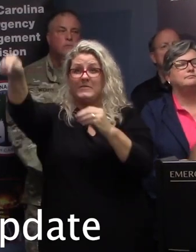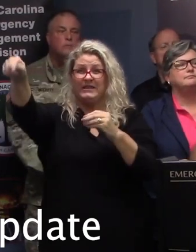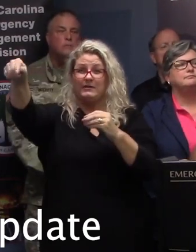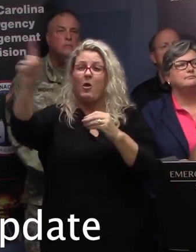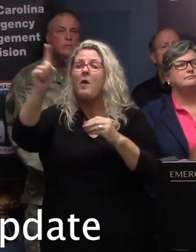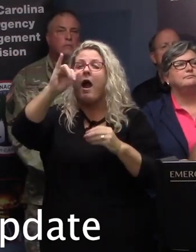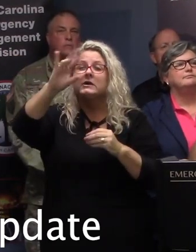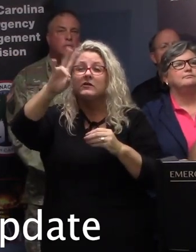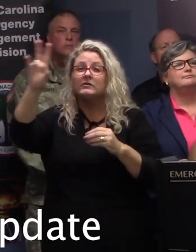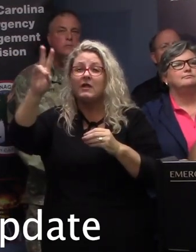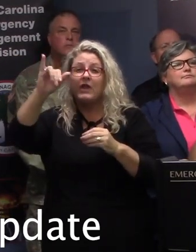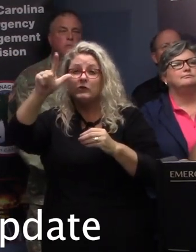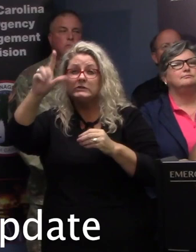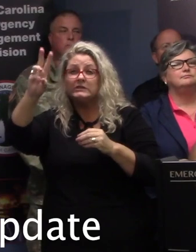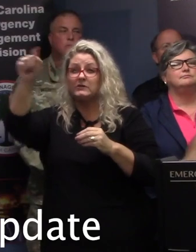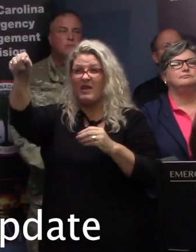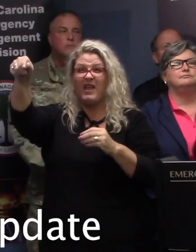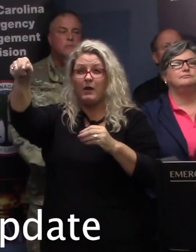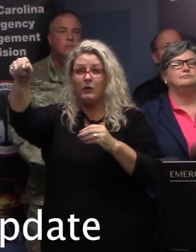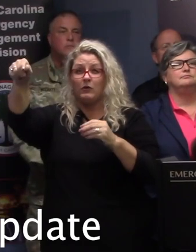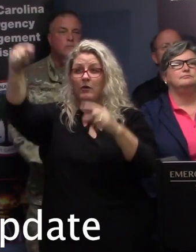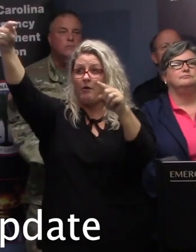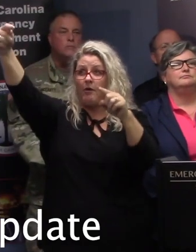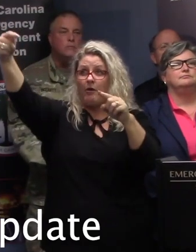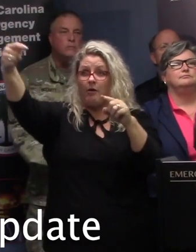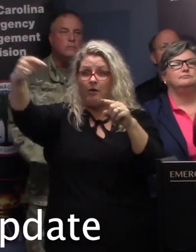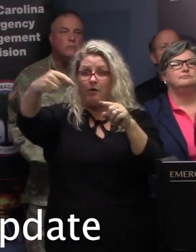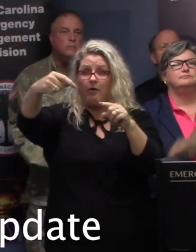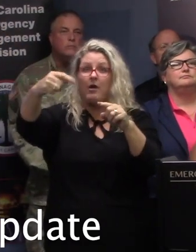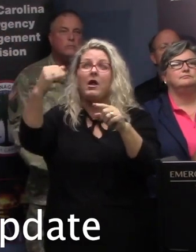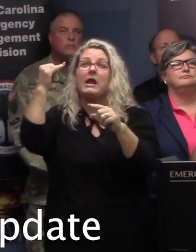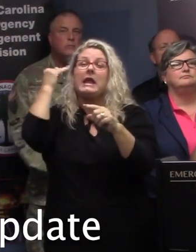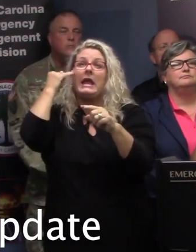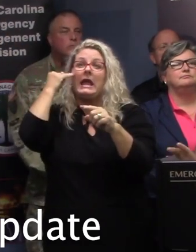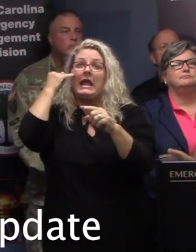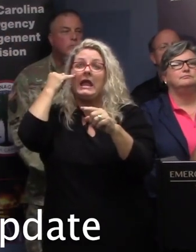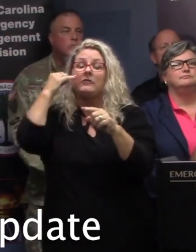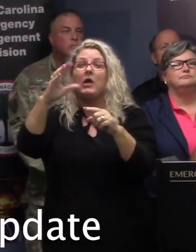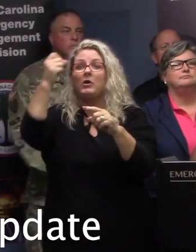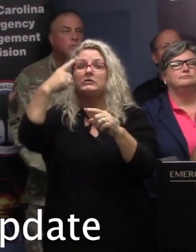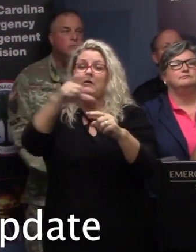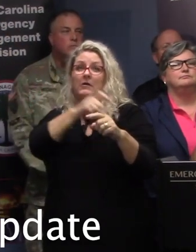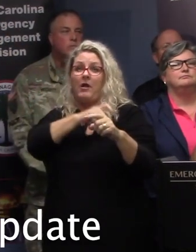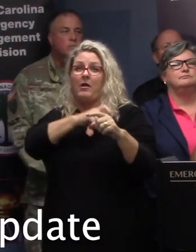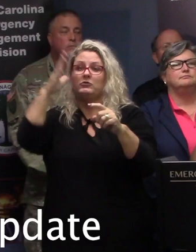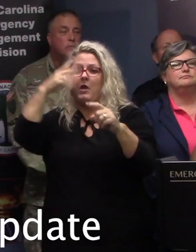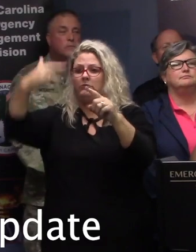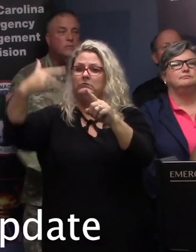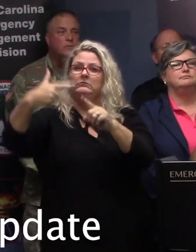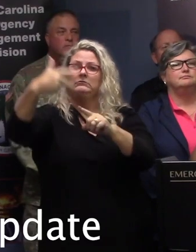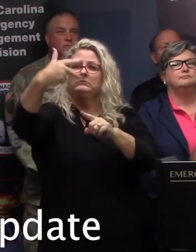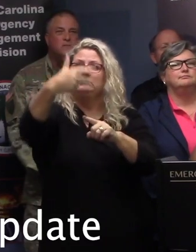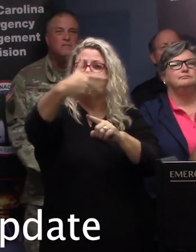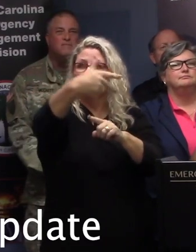of I-77, if the vehicles are in front of the trooper vehicles, they get a